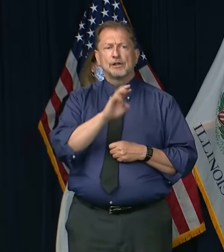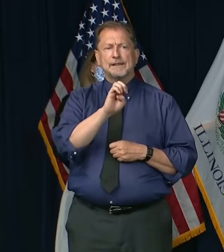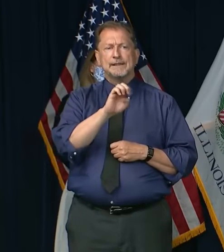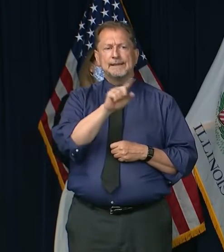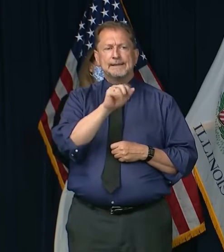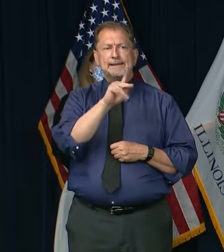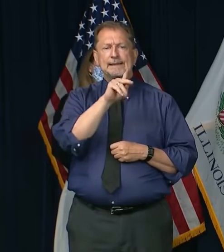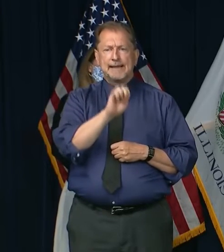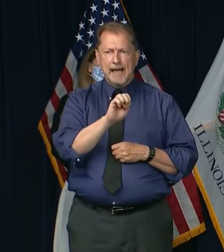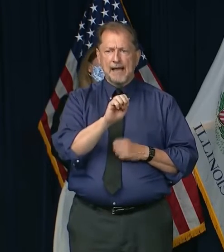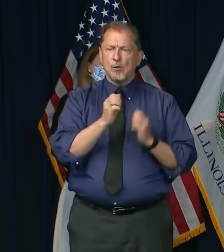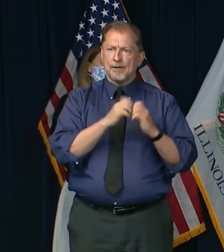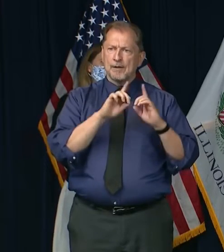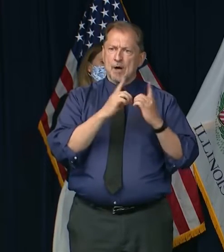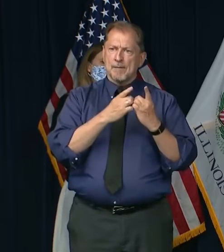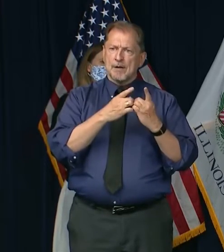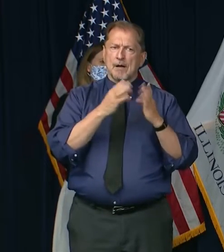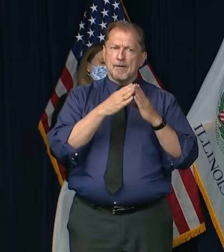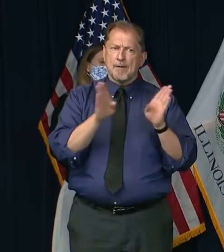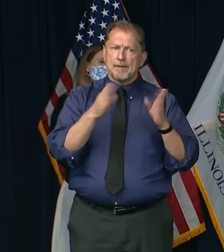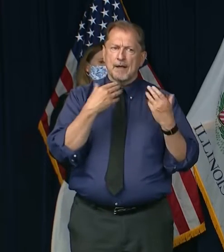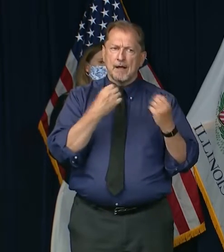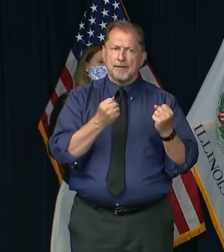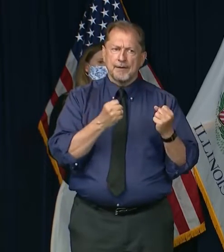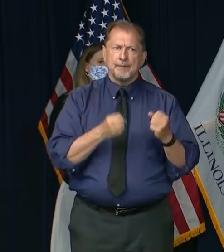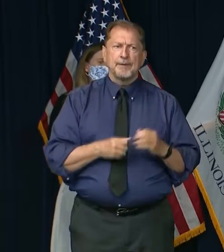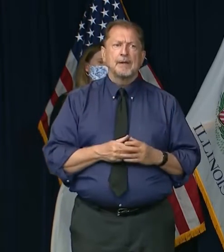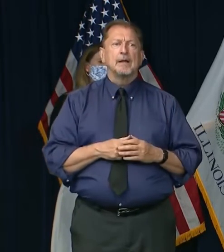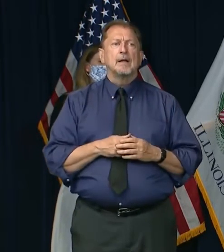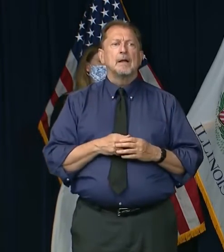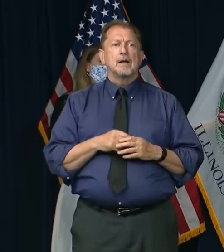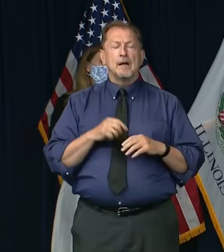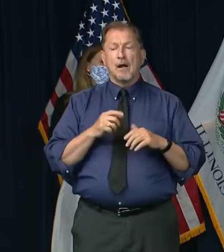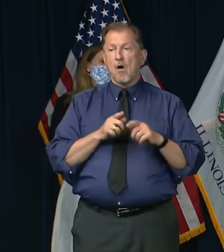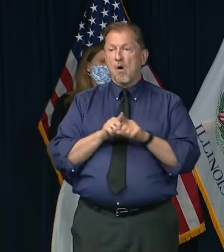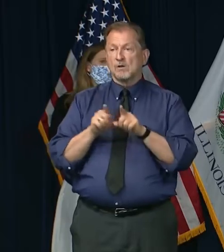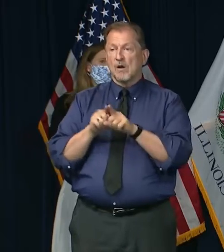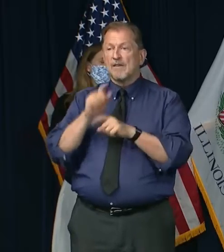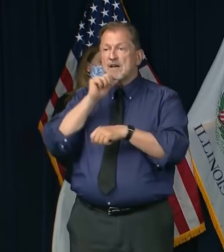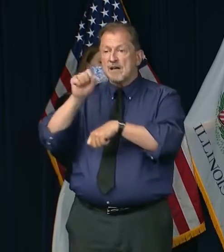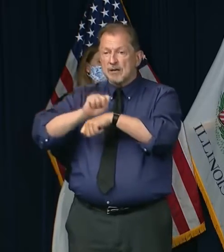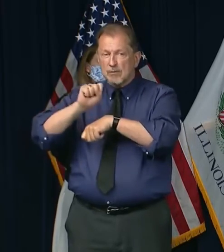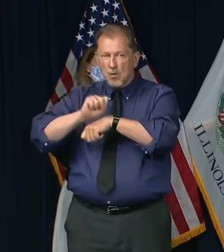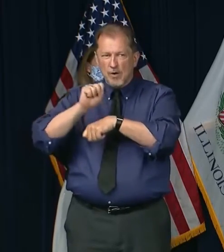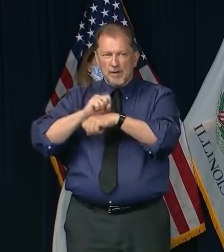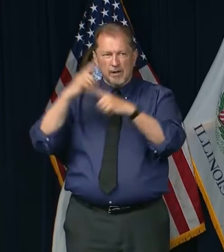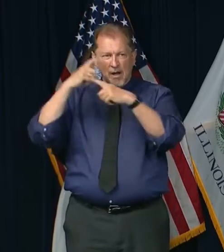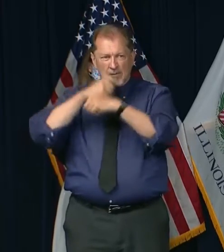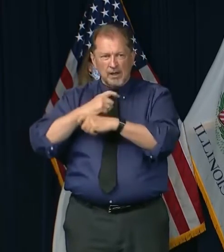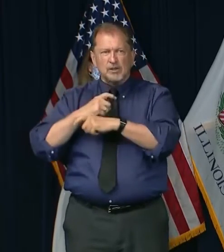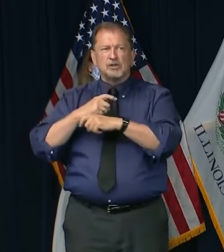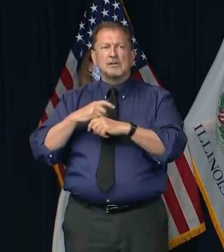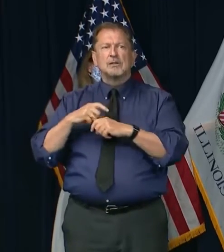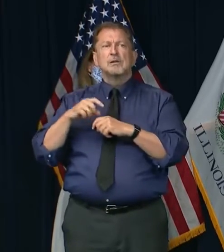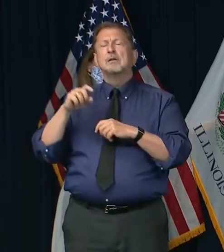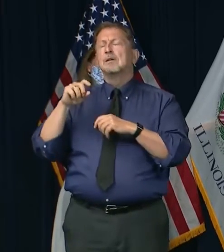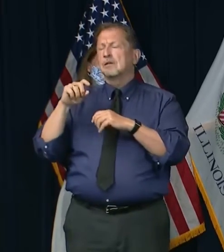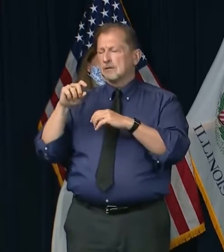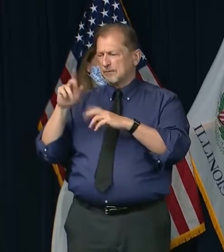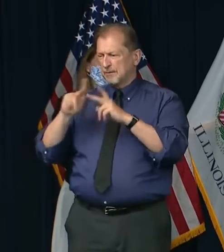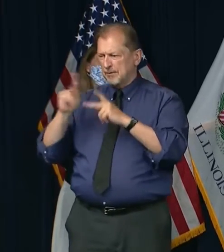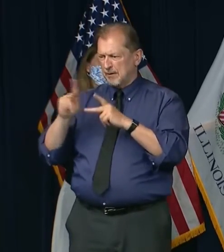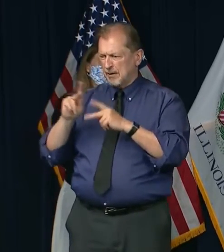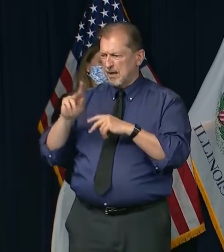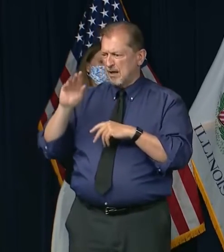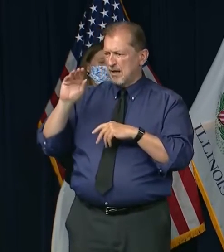with the Department of Public Health. At the same time, the state's experiencing massive levels of unemployment and complications with the system that's supposed to help those out of